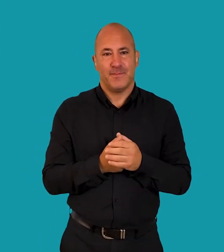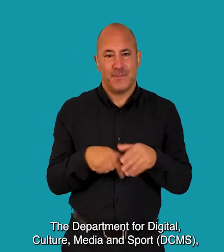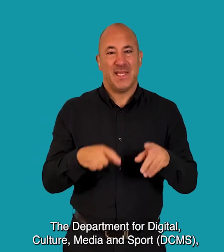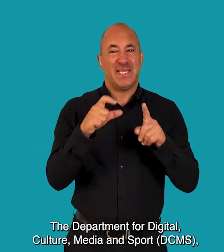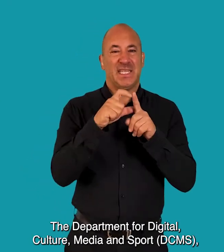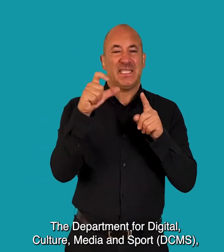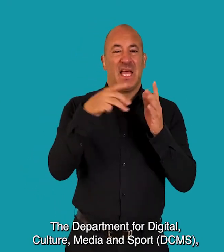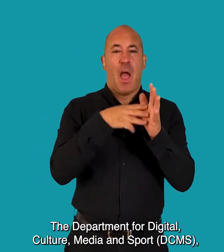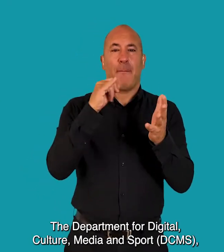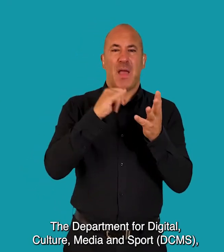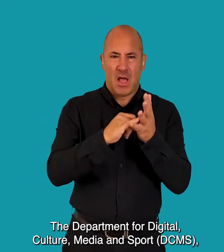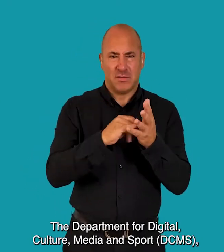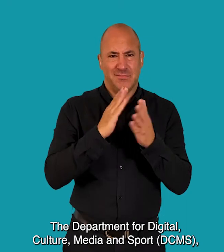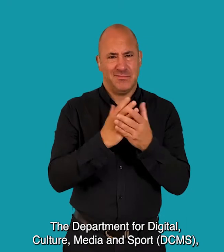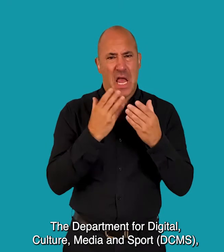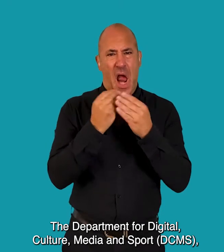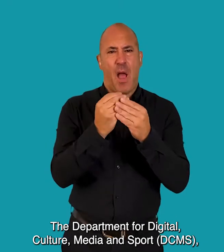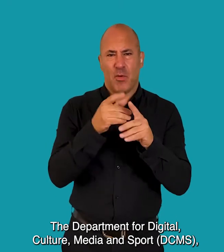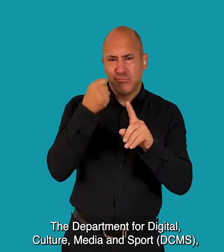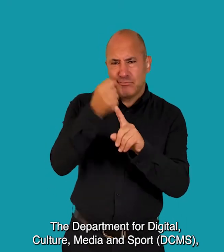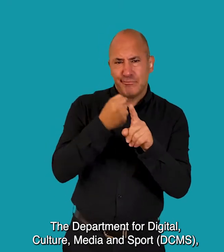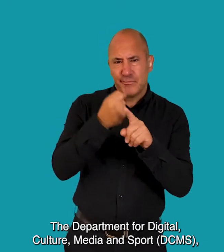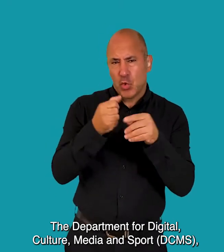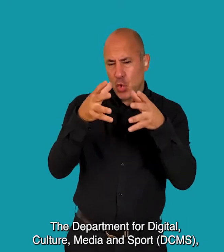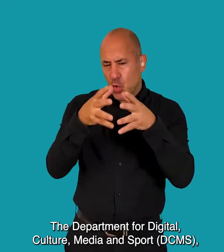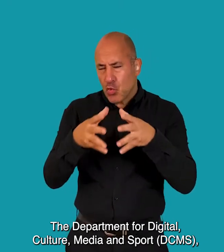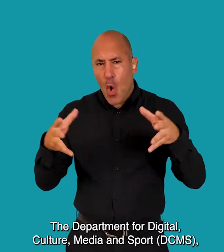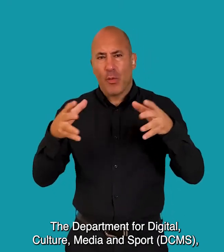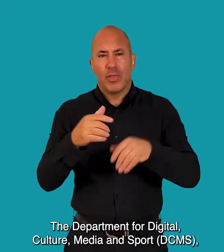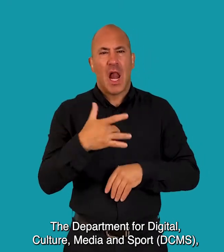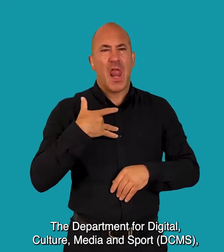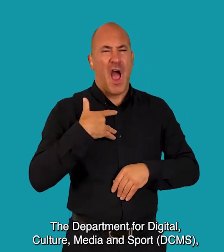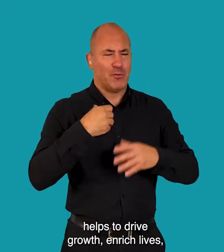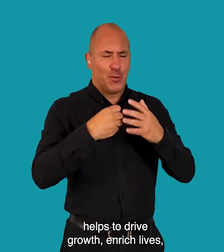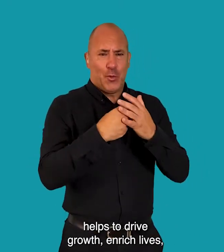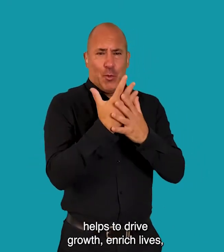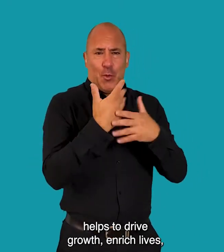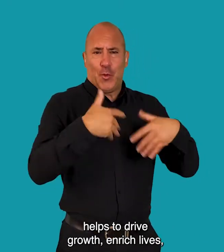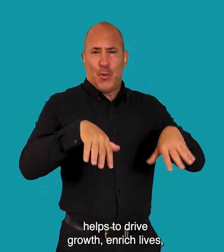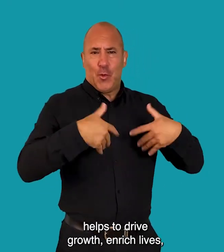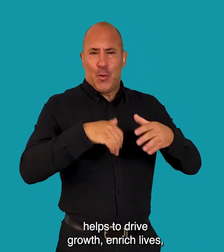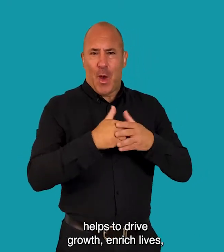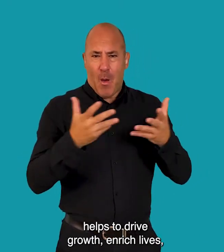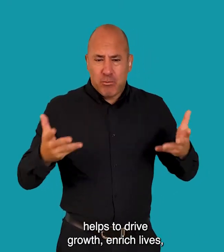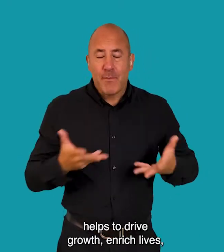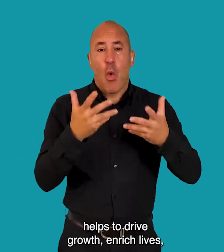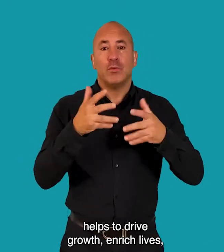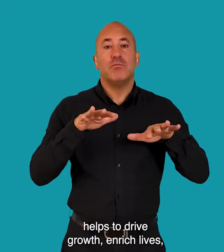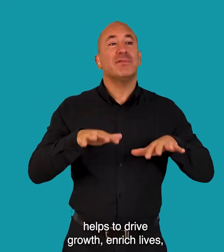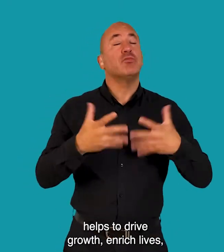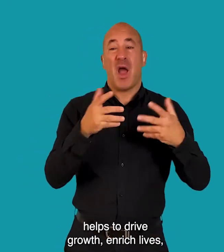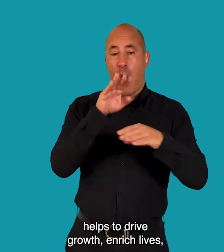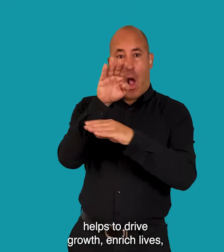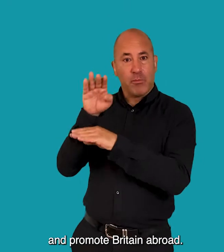The Department for Digital, Culture, Media and Sport DCMS helps to drive growth, enrich lives and